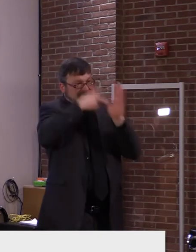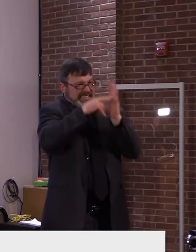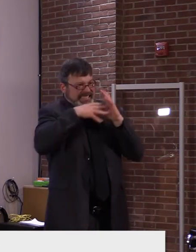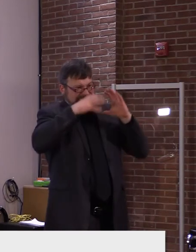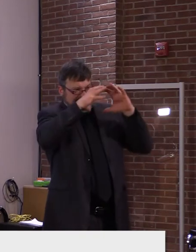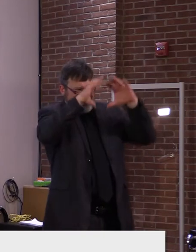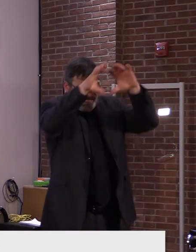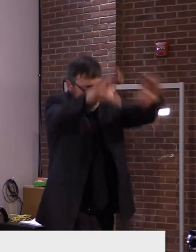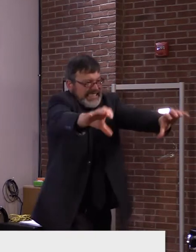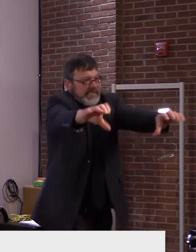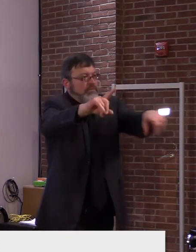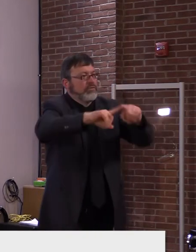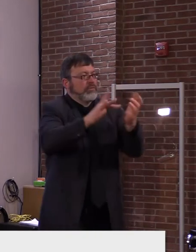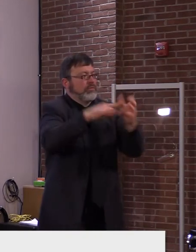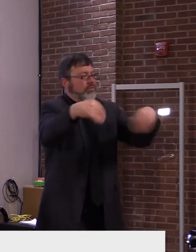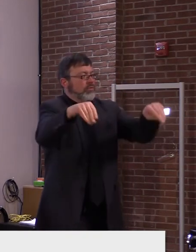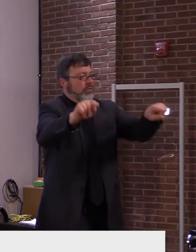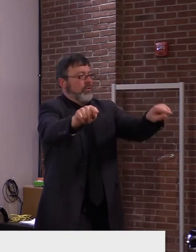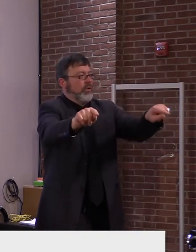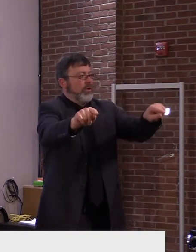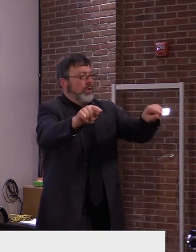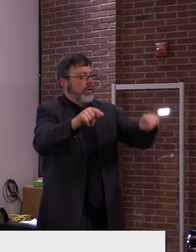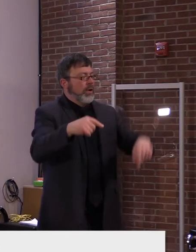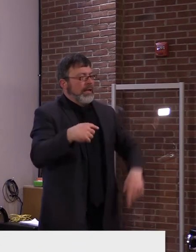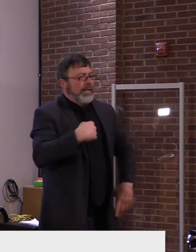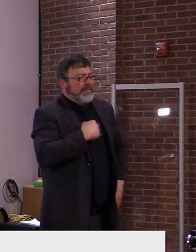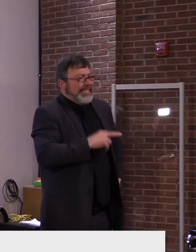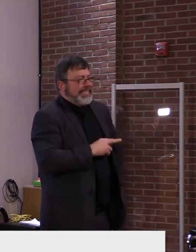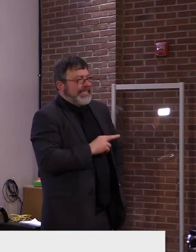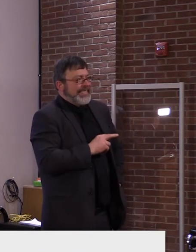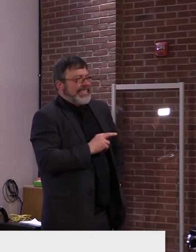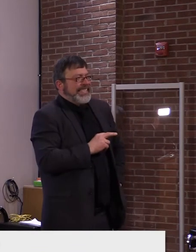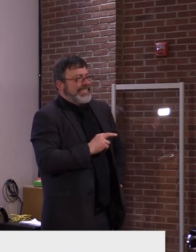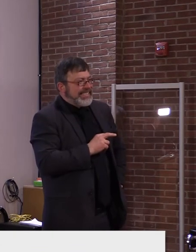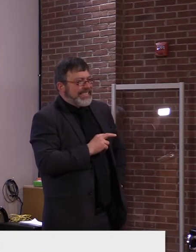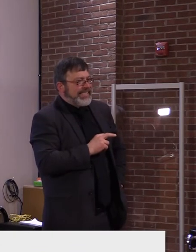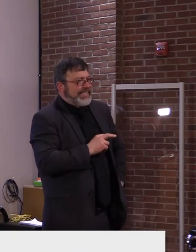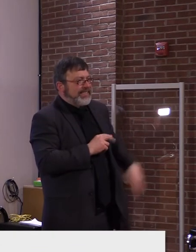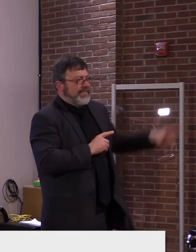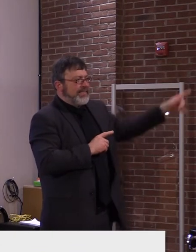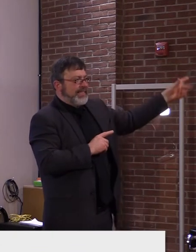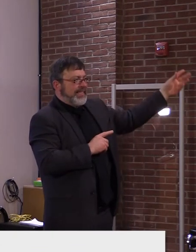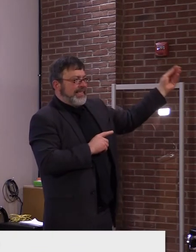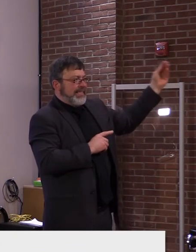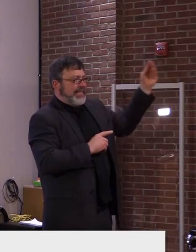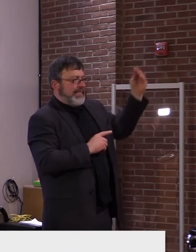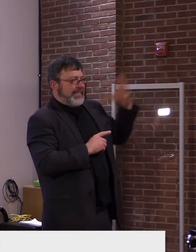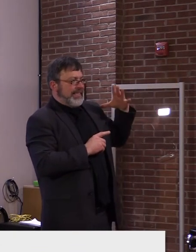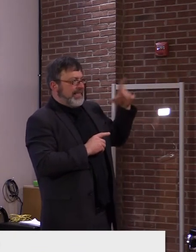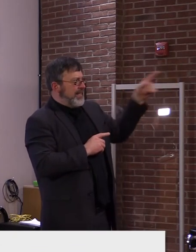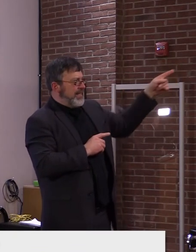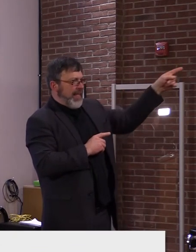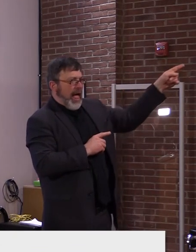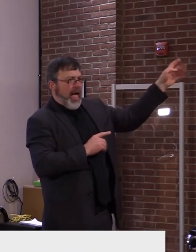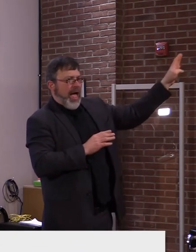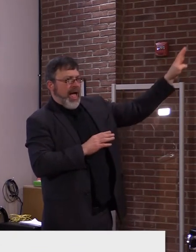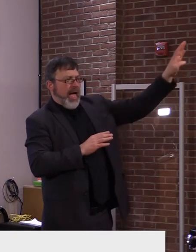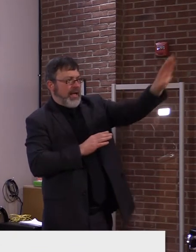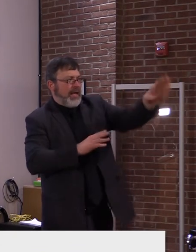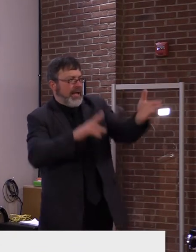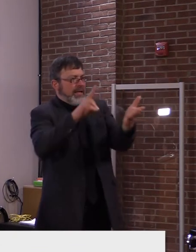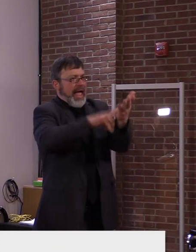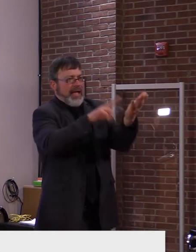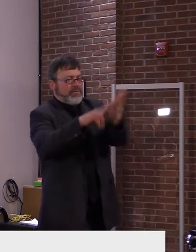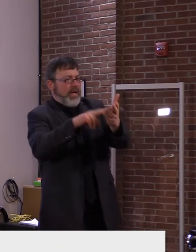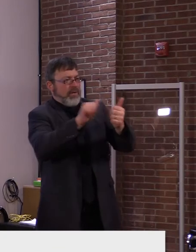involved in some of the, uh, the contracts that they want to, to, to do and utilize. Um, we would